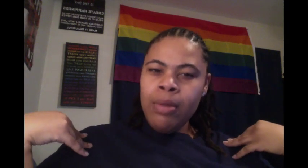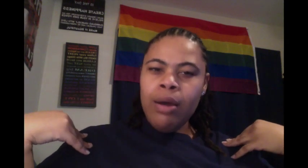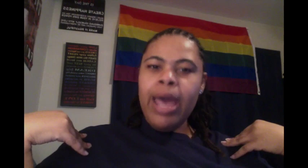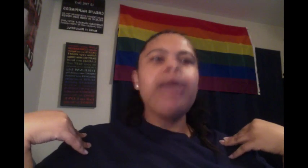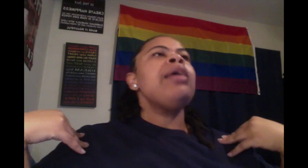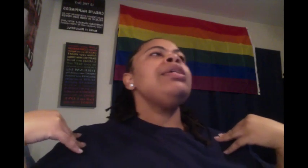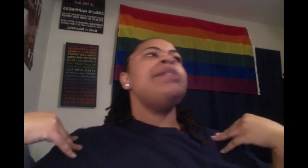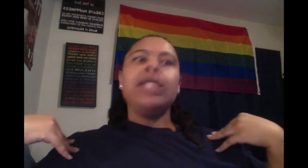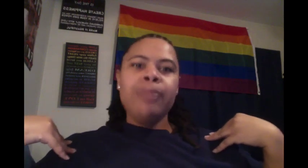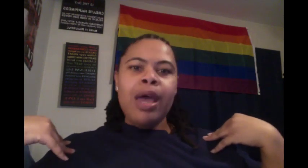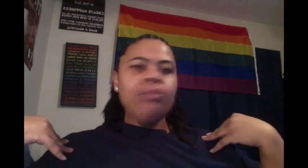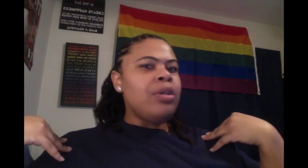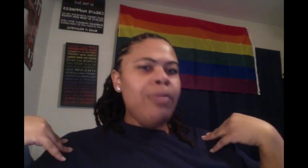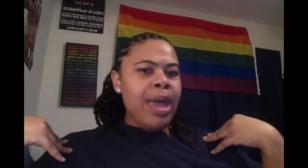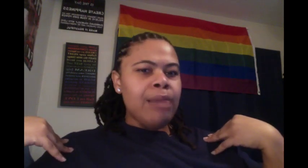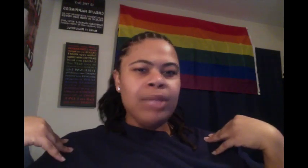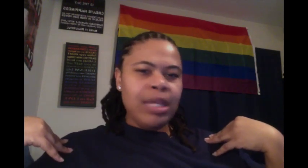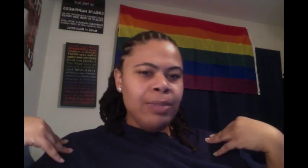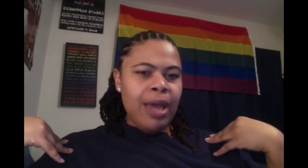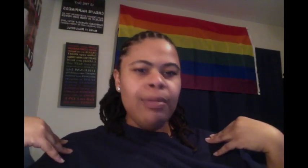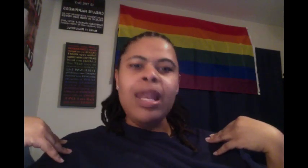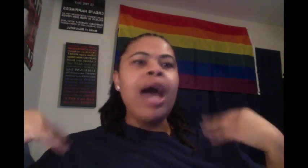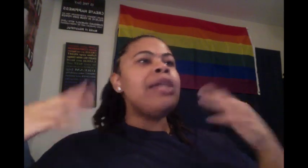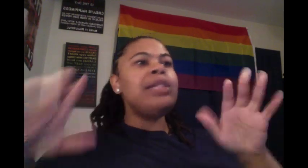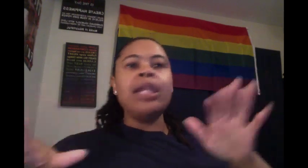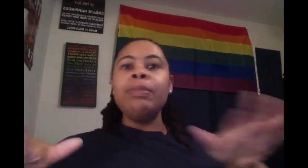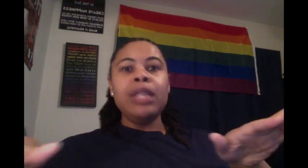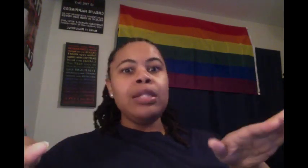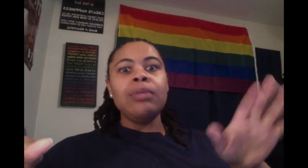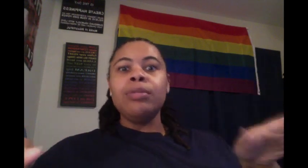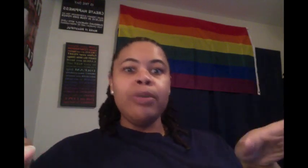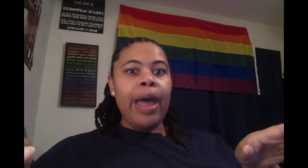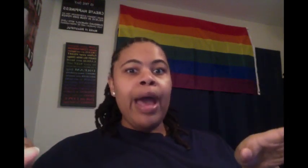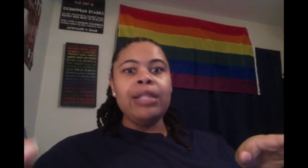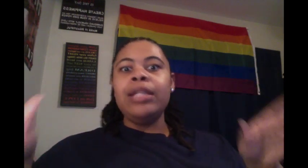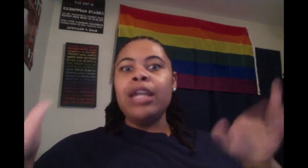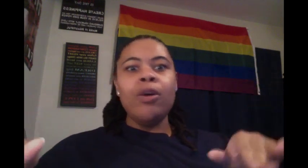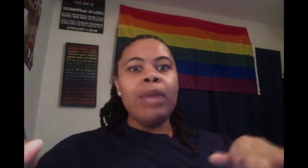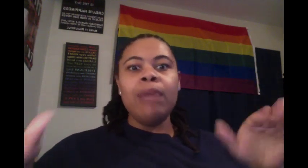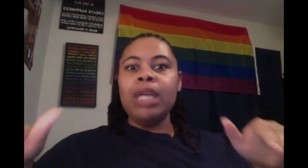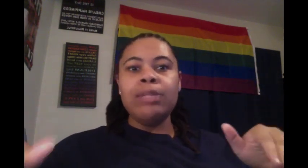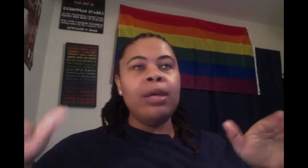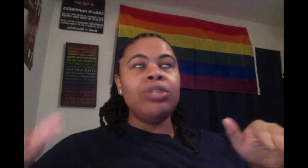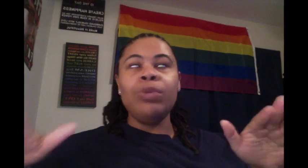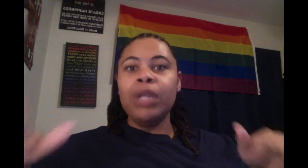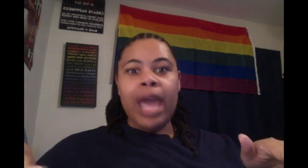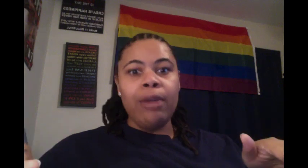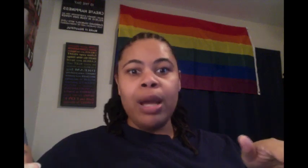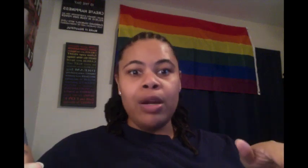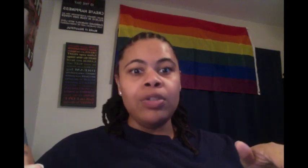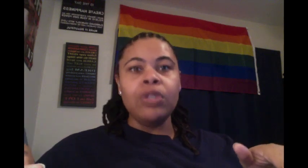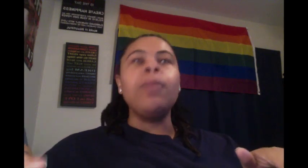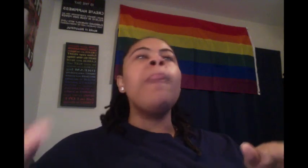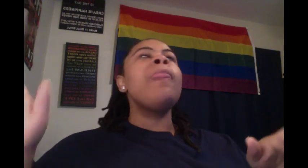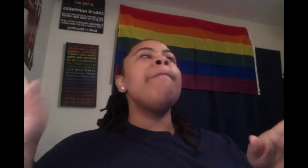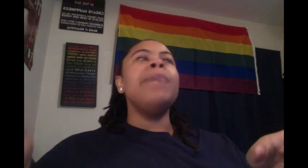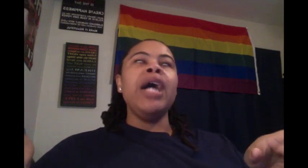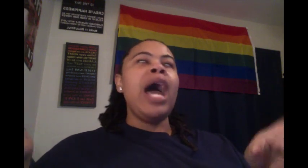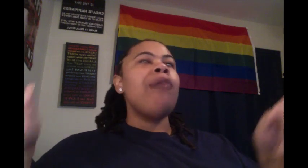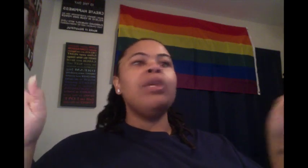Okay. Yes, ma'am. No, ma'am. Yes, ma'am. And I see, let me tell you something to be quite honest that no ma'am. Yes, ma'am. Shit would have got on my nerves too, but I would